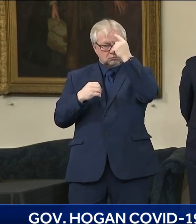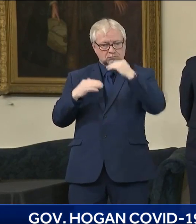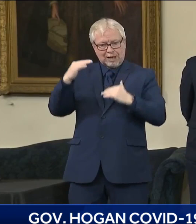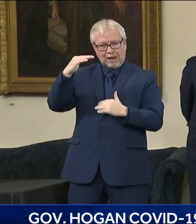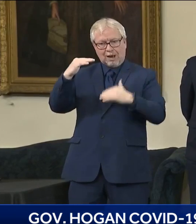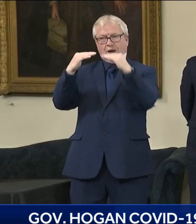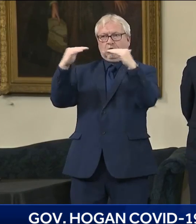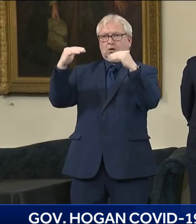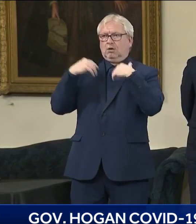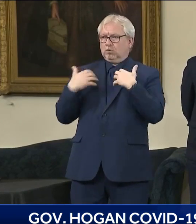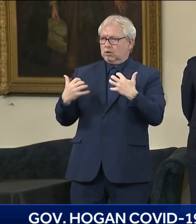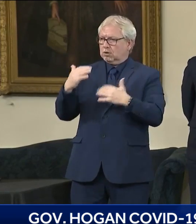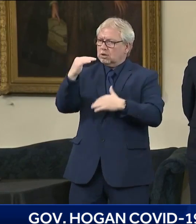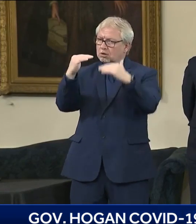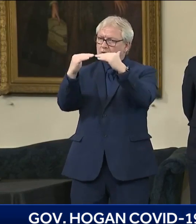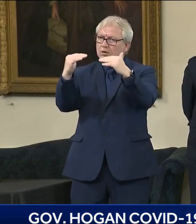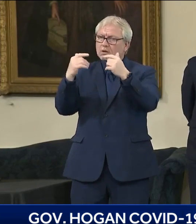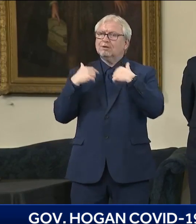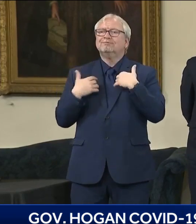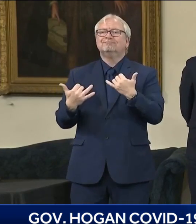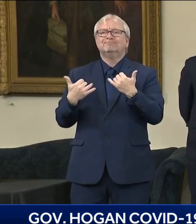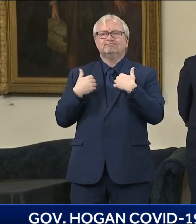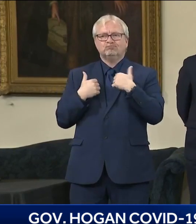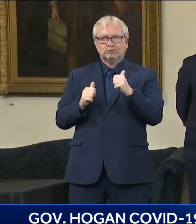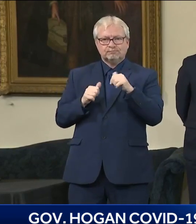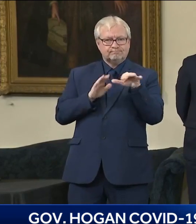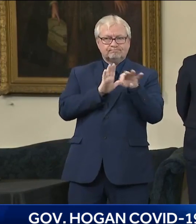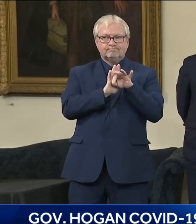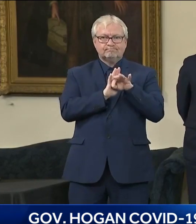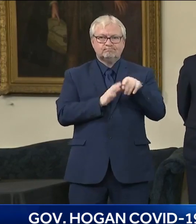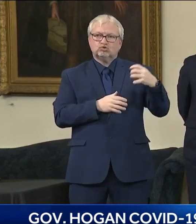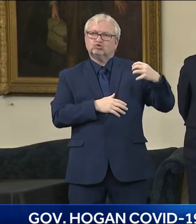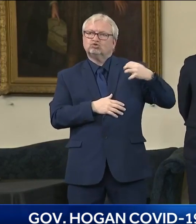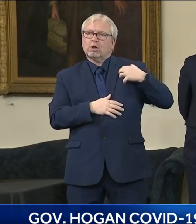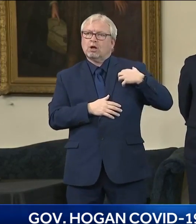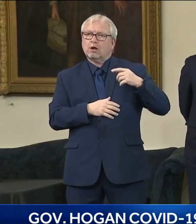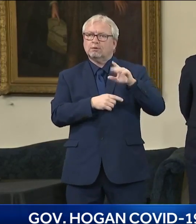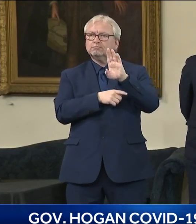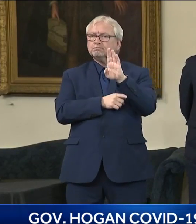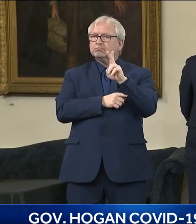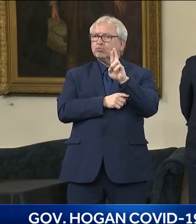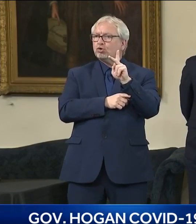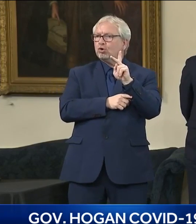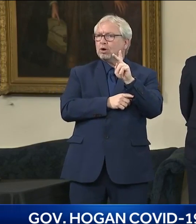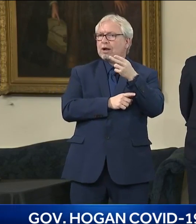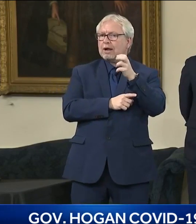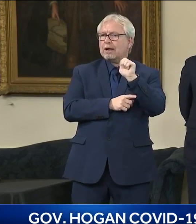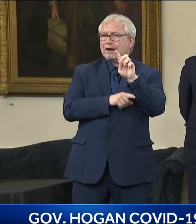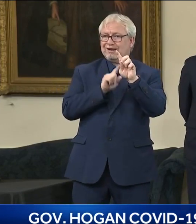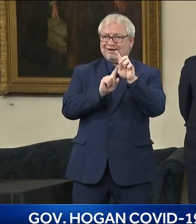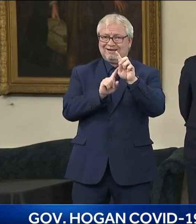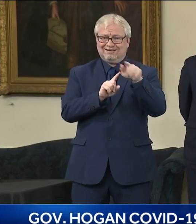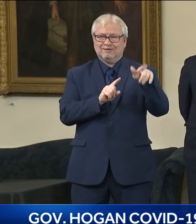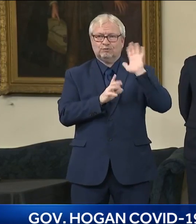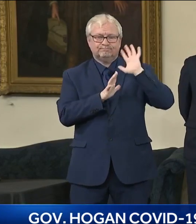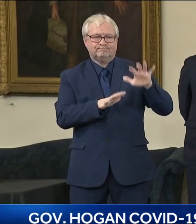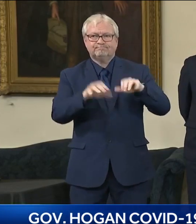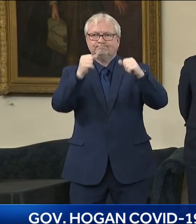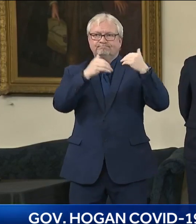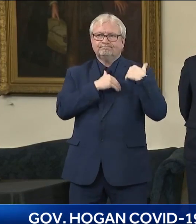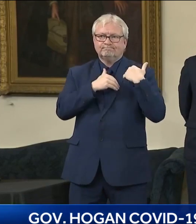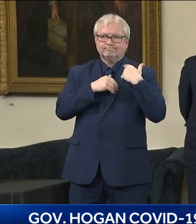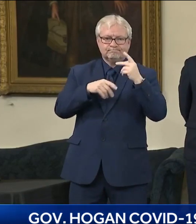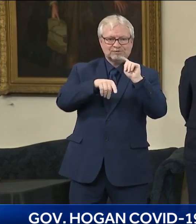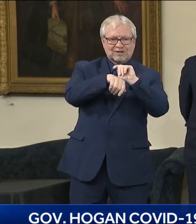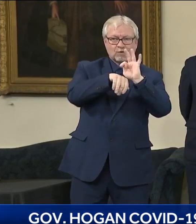on. We appointed General Burkhead to head up a task force. We asked all of our local partners, particularly in Baltimore City and Prince George's County to work with